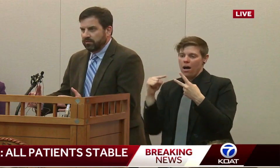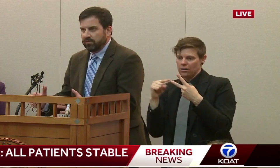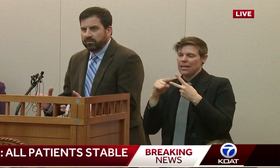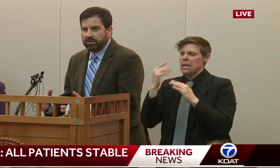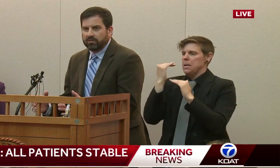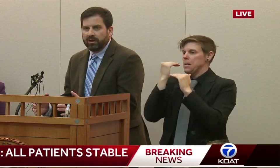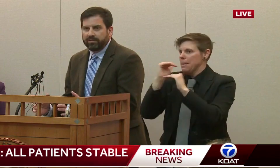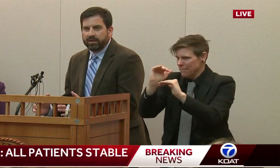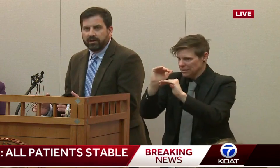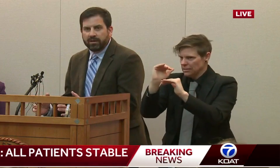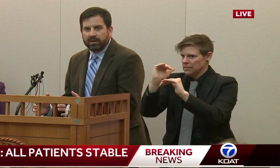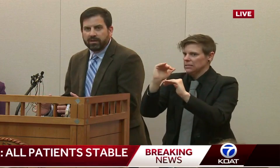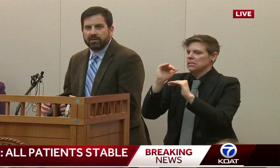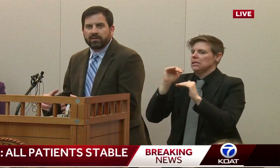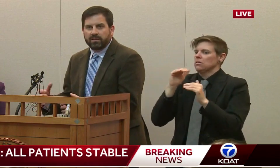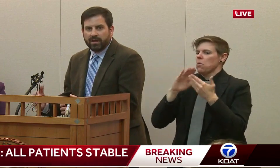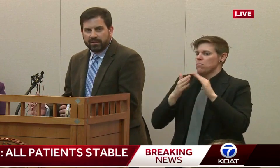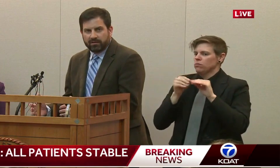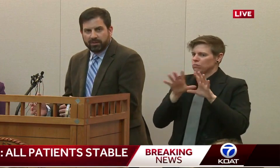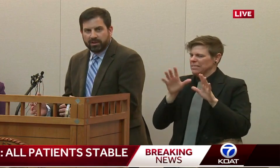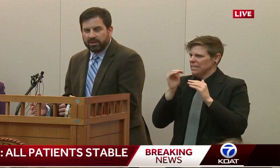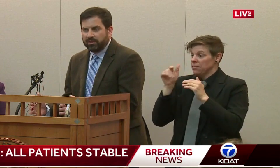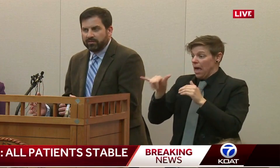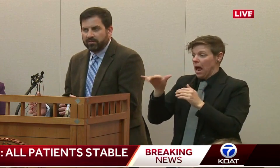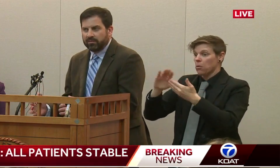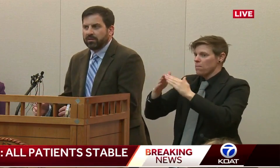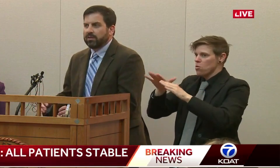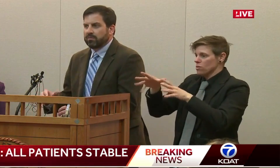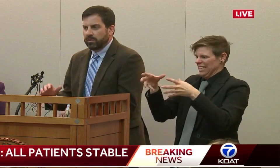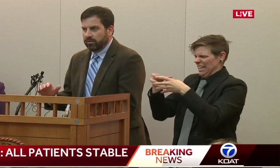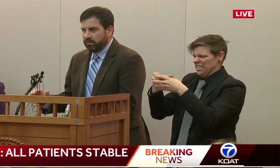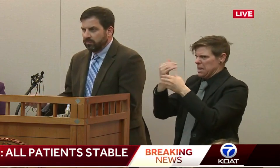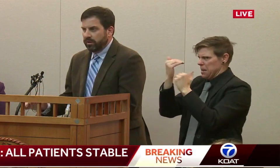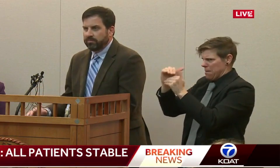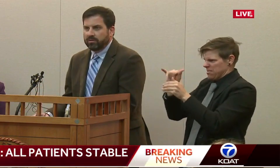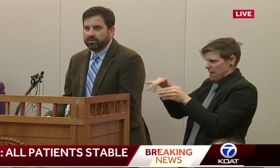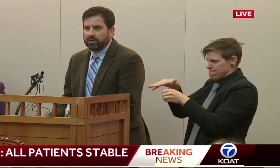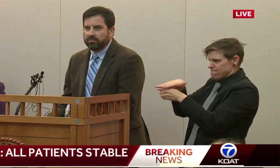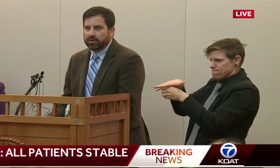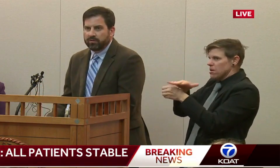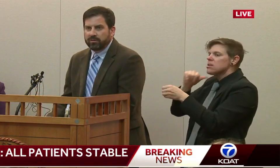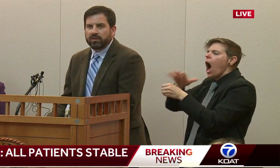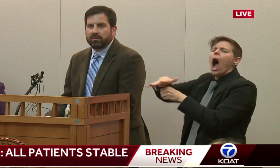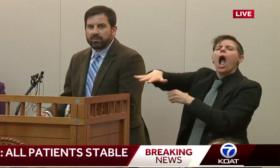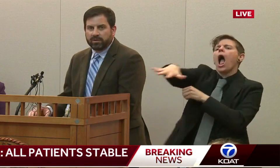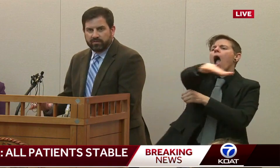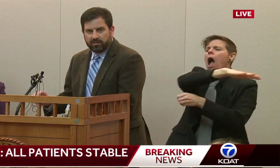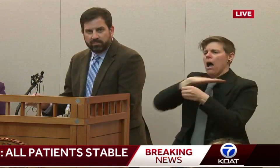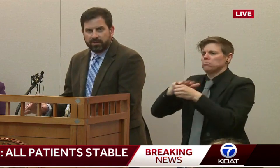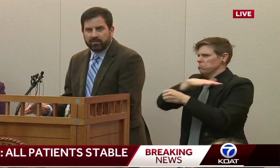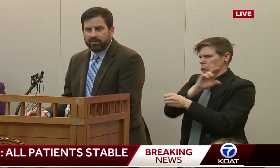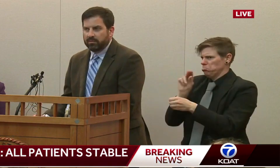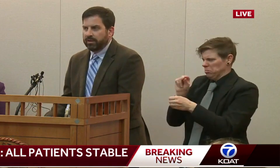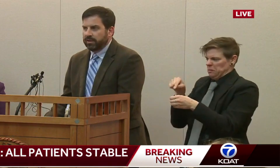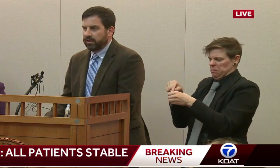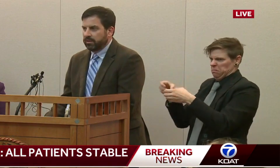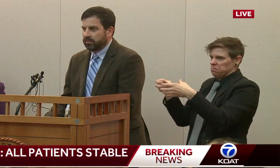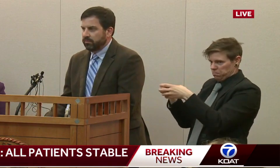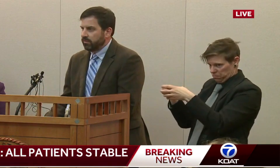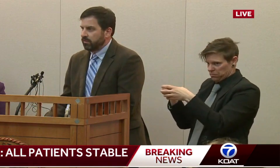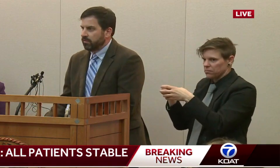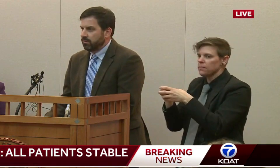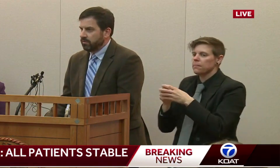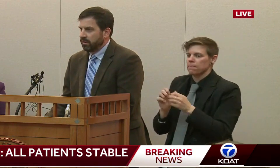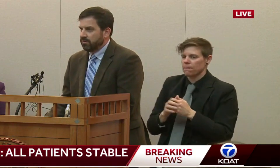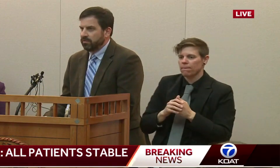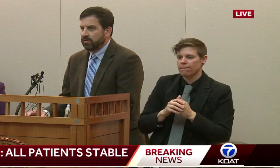in a certain geographic area, not that many cases. We don't use absolute numbers because it depends a little bit on the